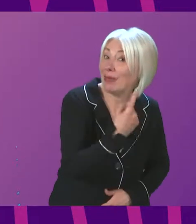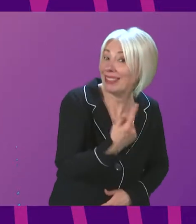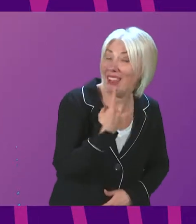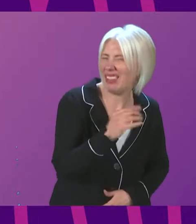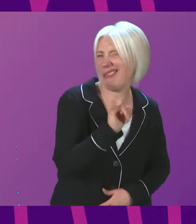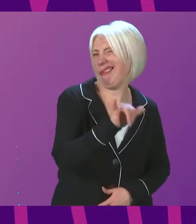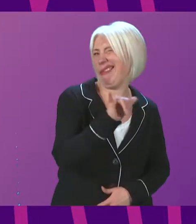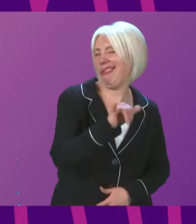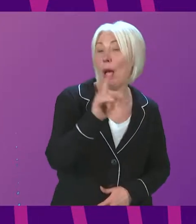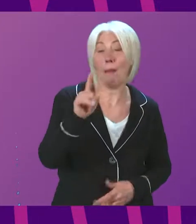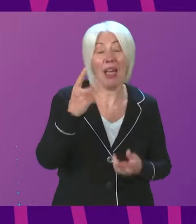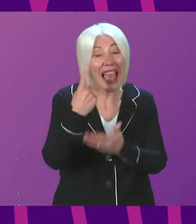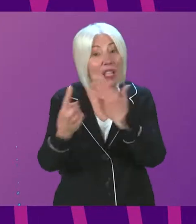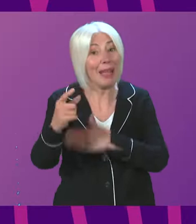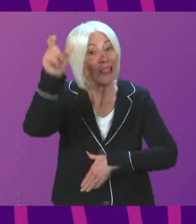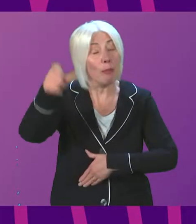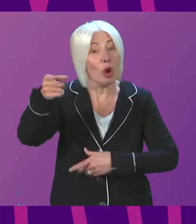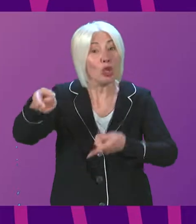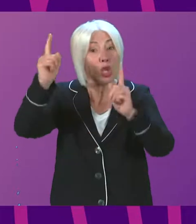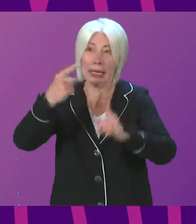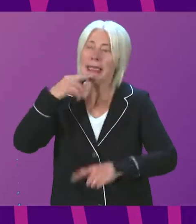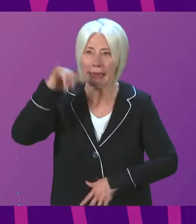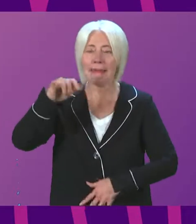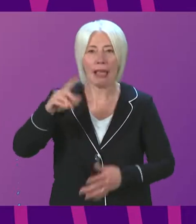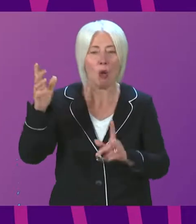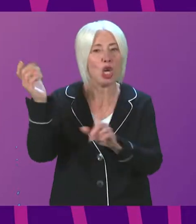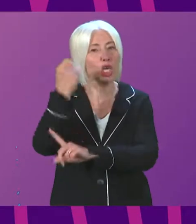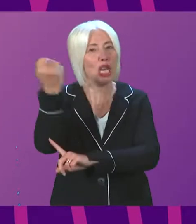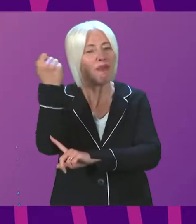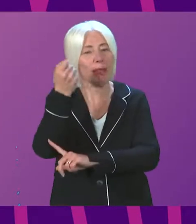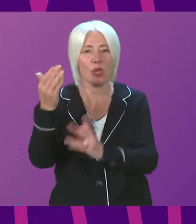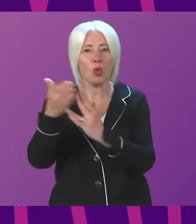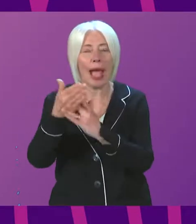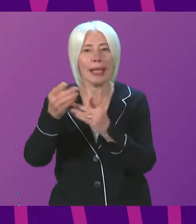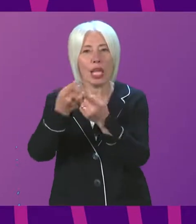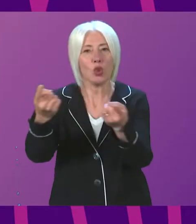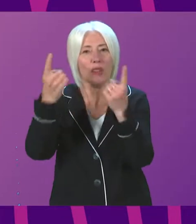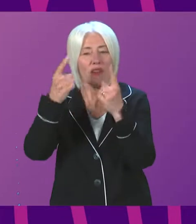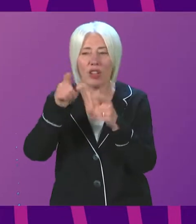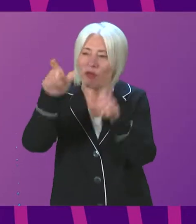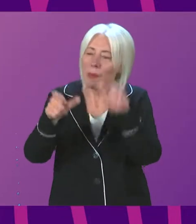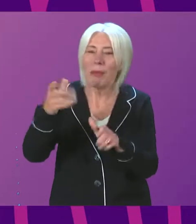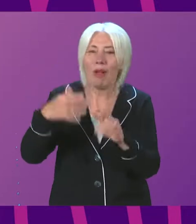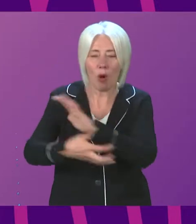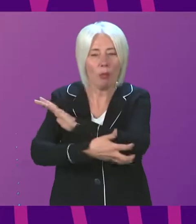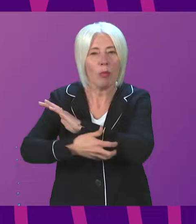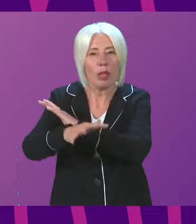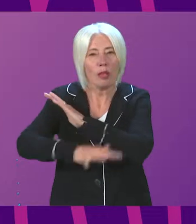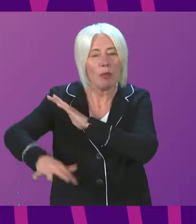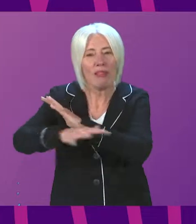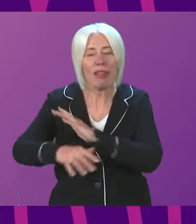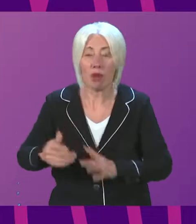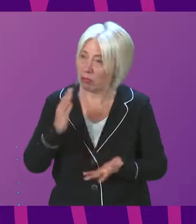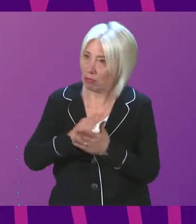for Fair Access describing our achievements in access to university from young people from the most deprived communities